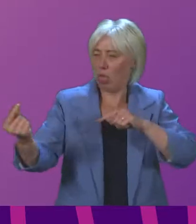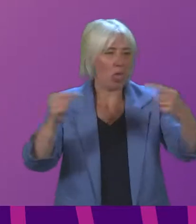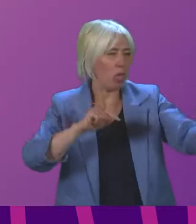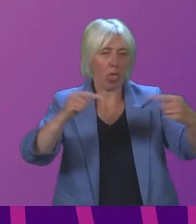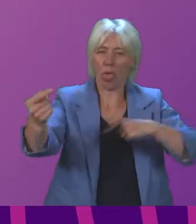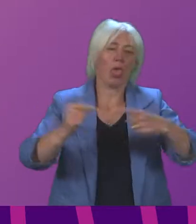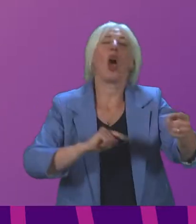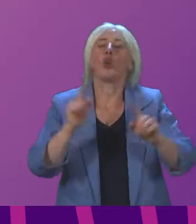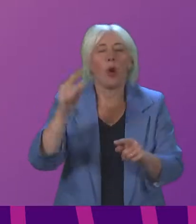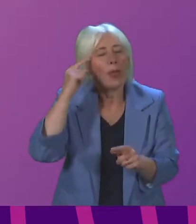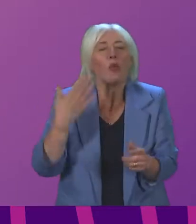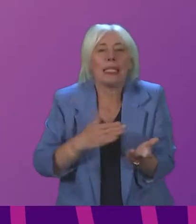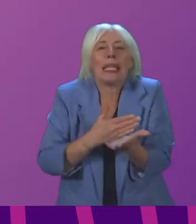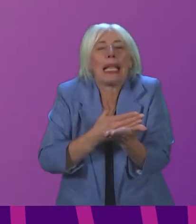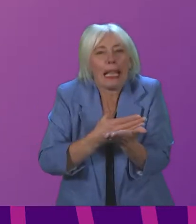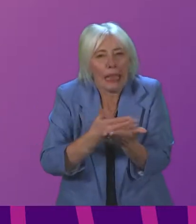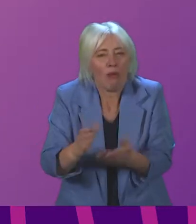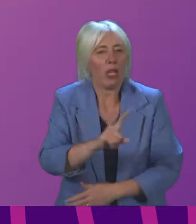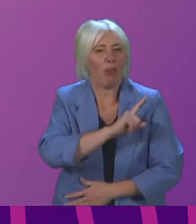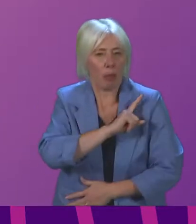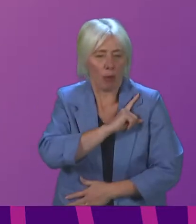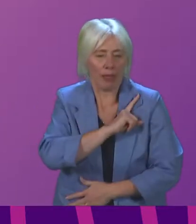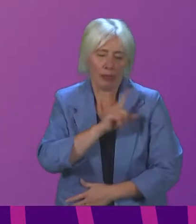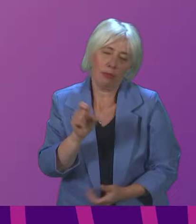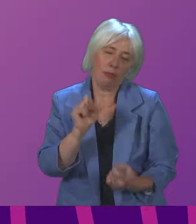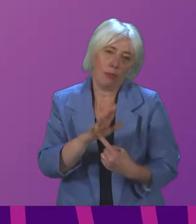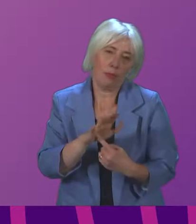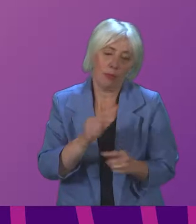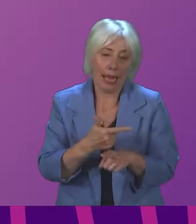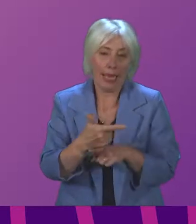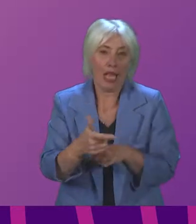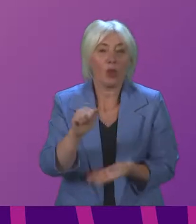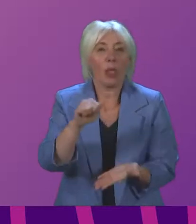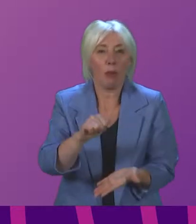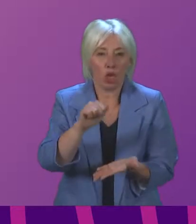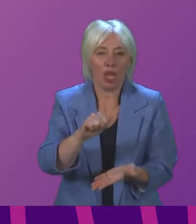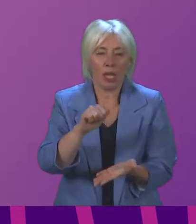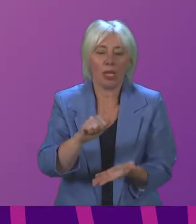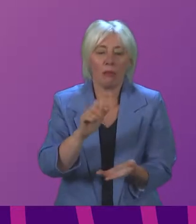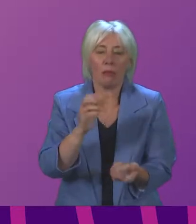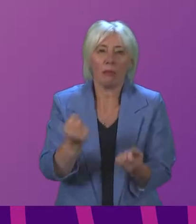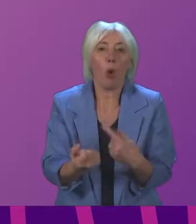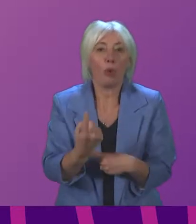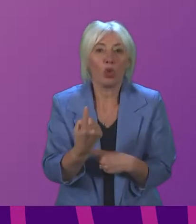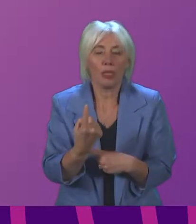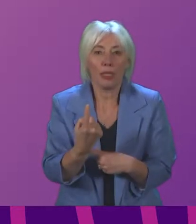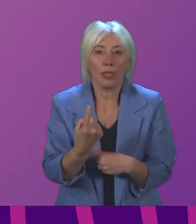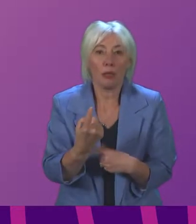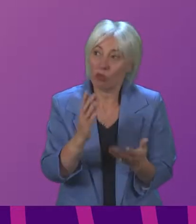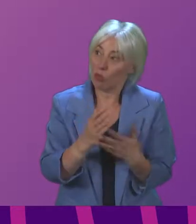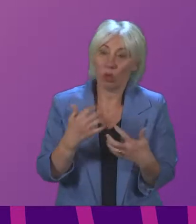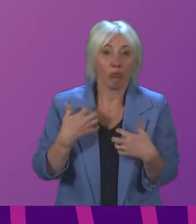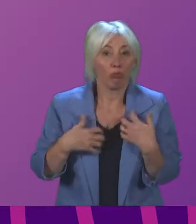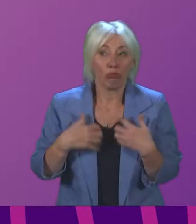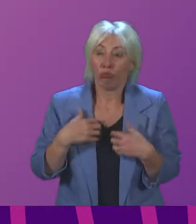So I think this clarity of purpose is vital. Next week's budget, of course, is an opportunity. And I look forward to